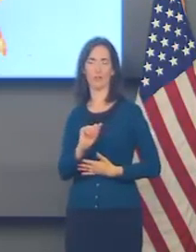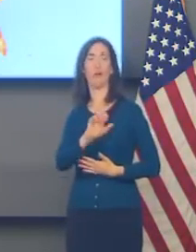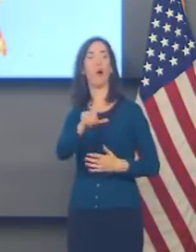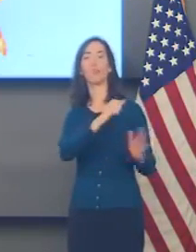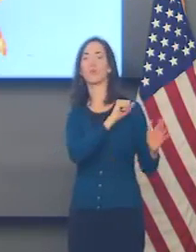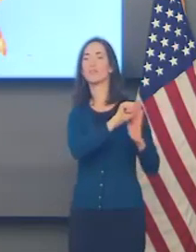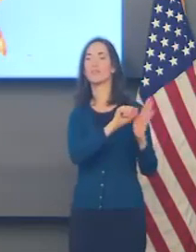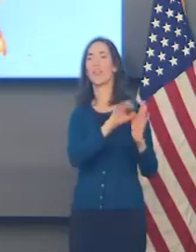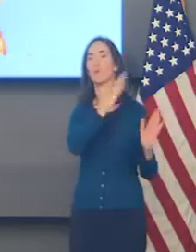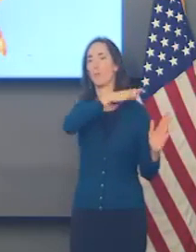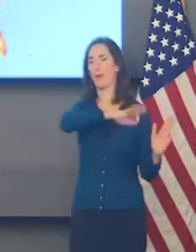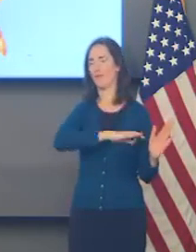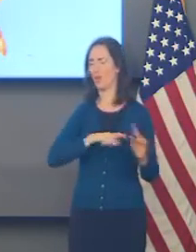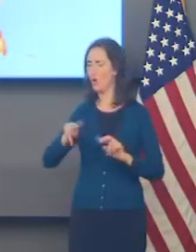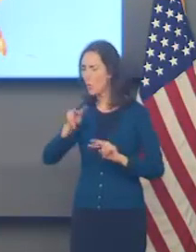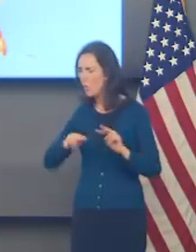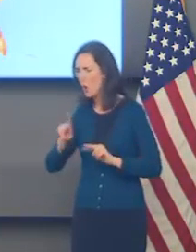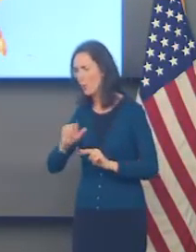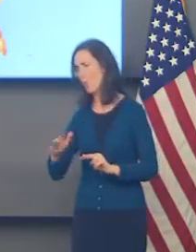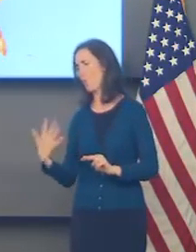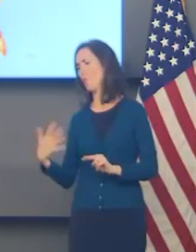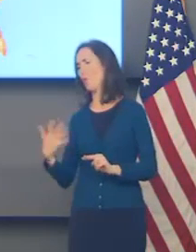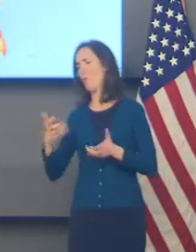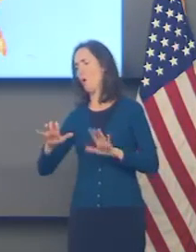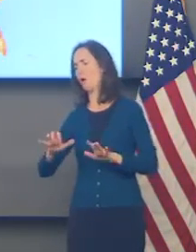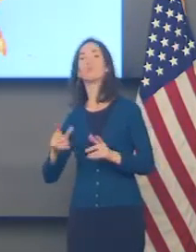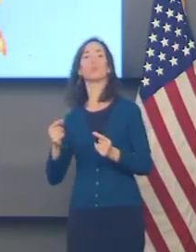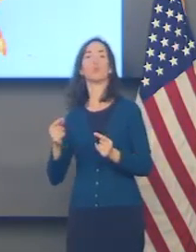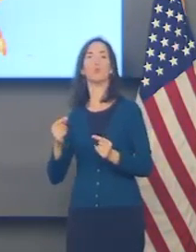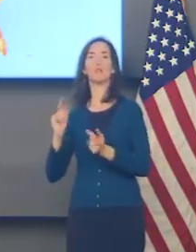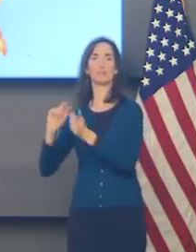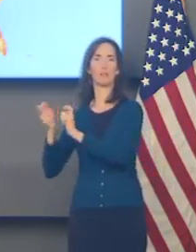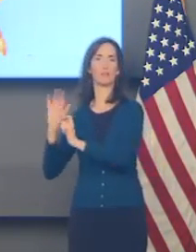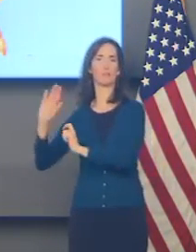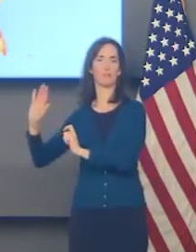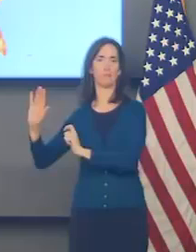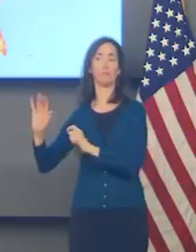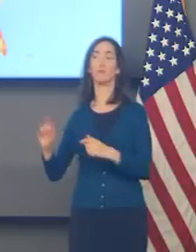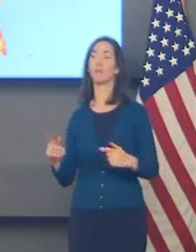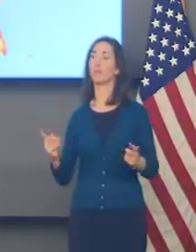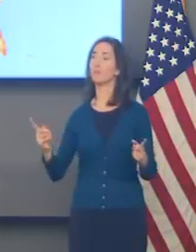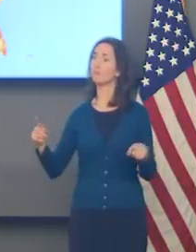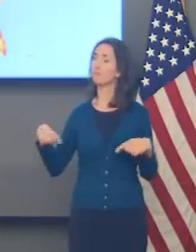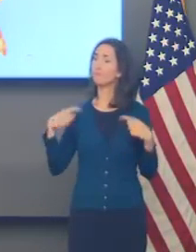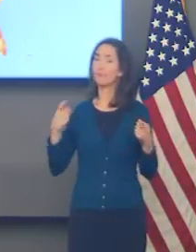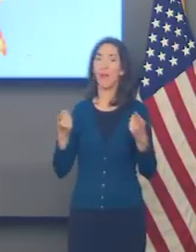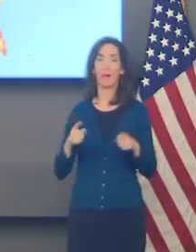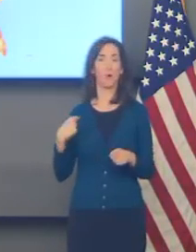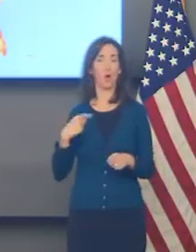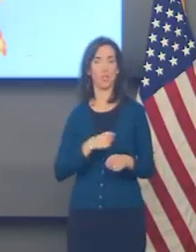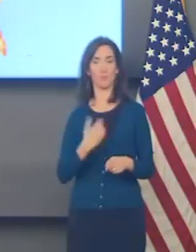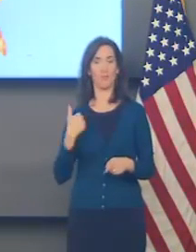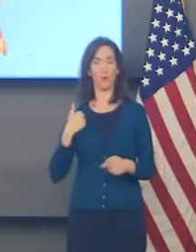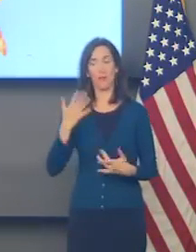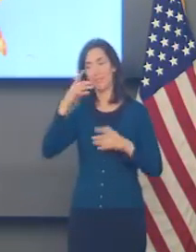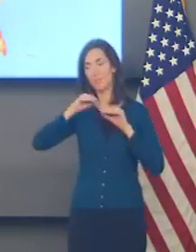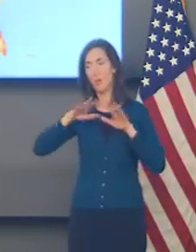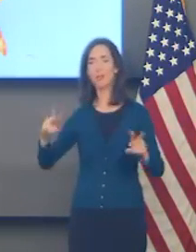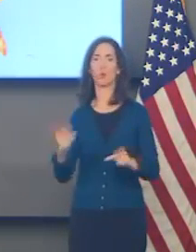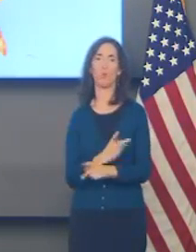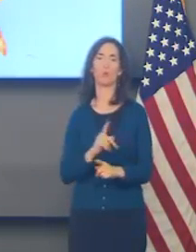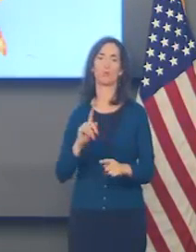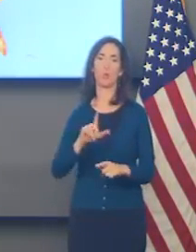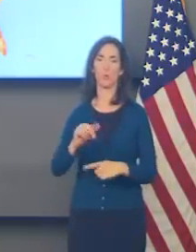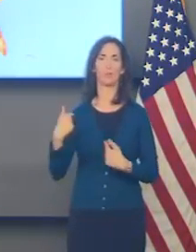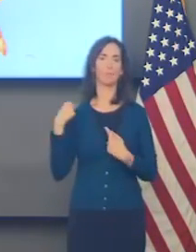other states. We have been in this position before. We've been in the leading edge of these outbreaks before. And at this